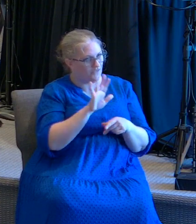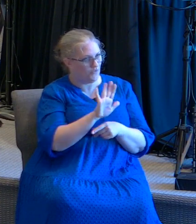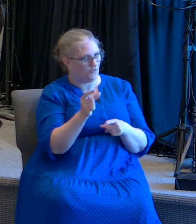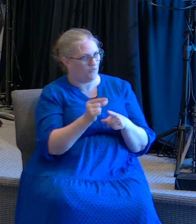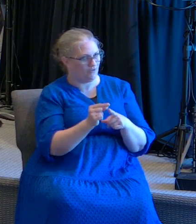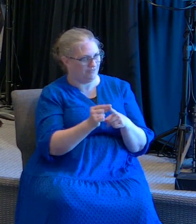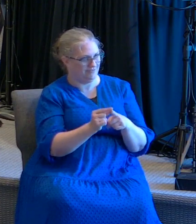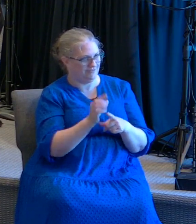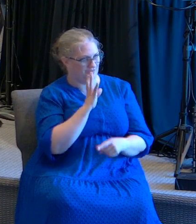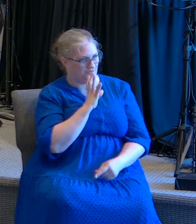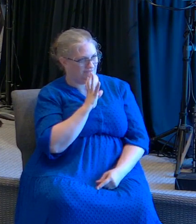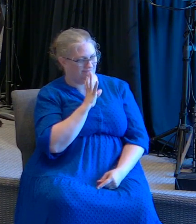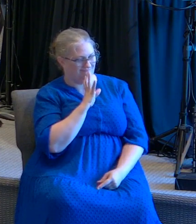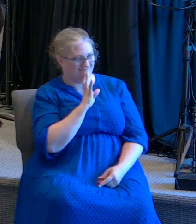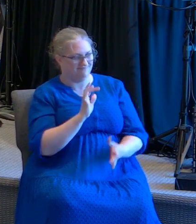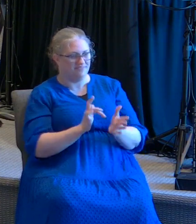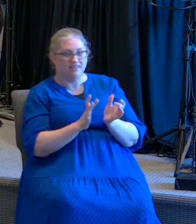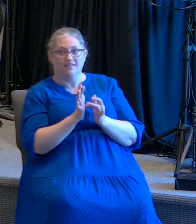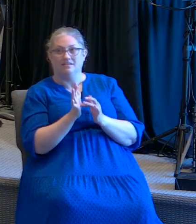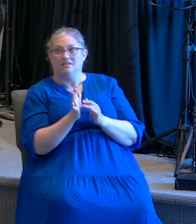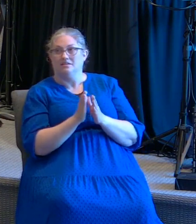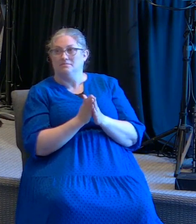the bible said I just read it this morning